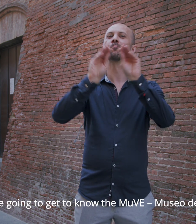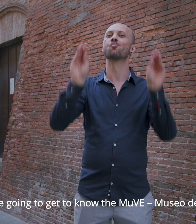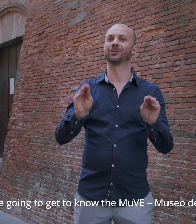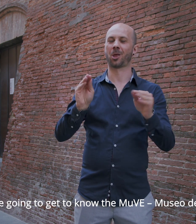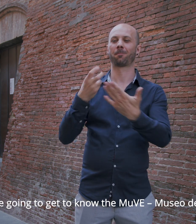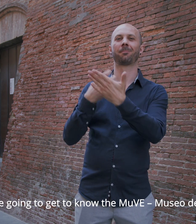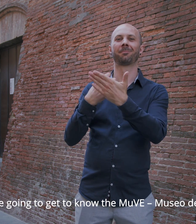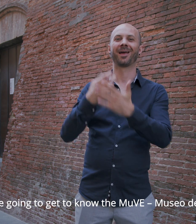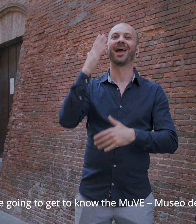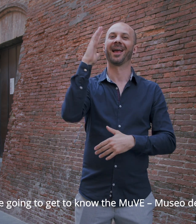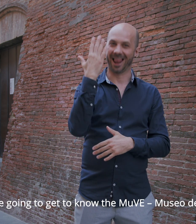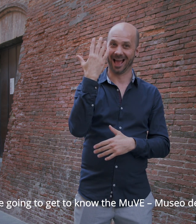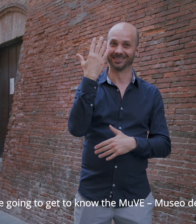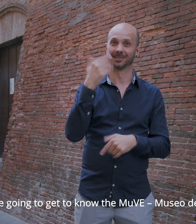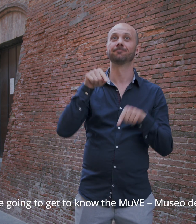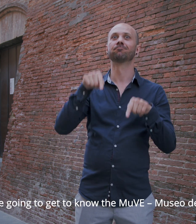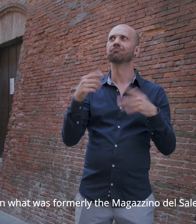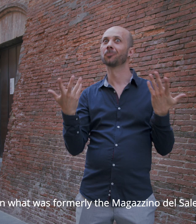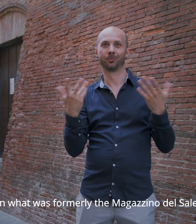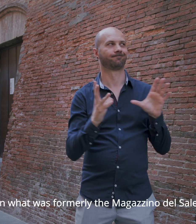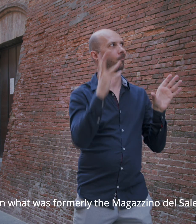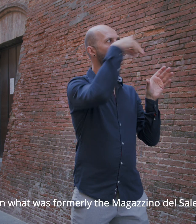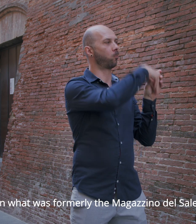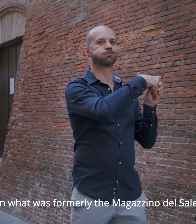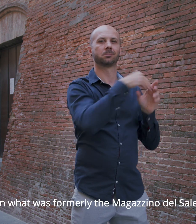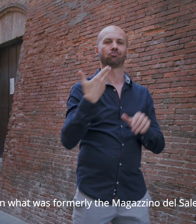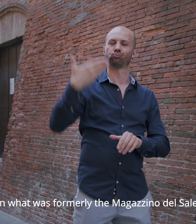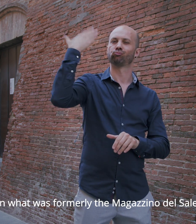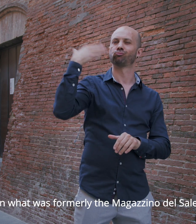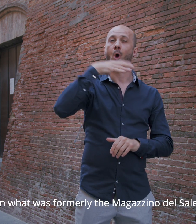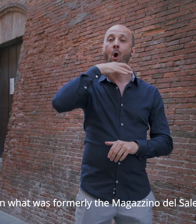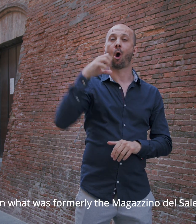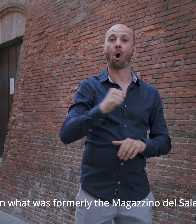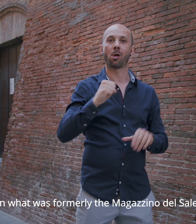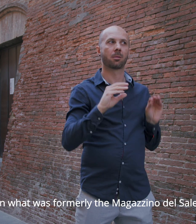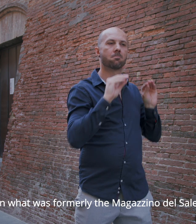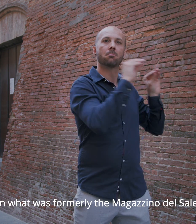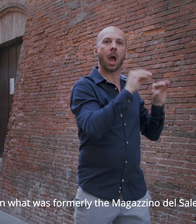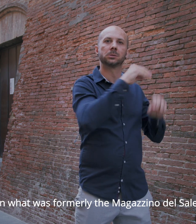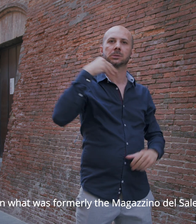Museo del Vetro, located in what was formerly the Magazzino del Sale.